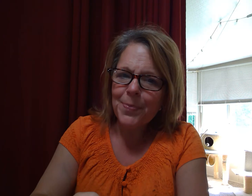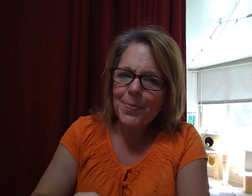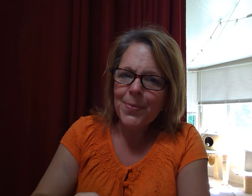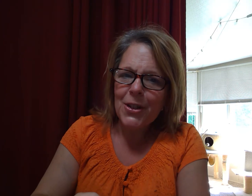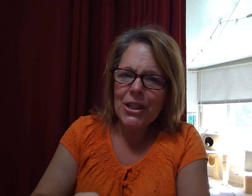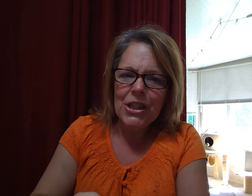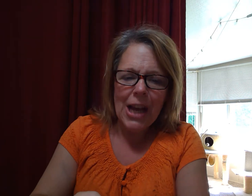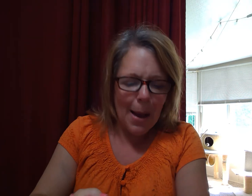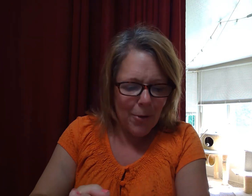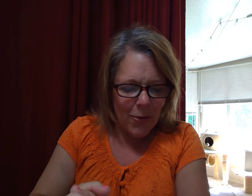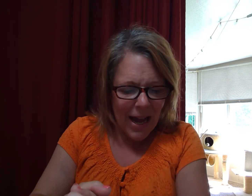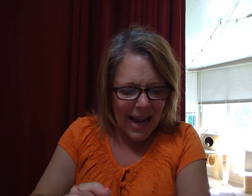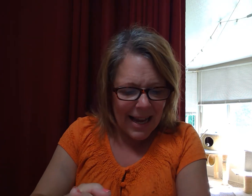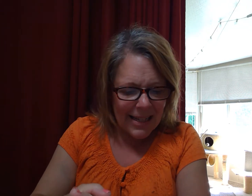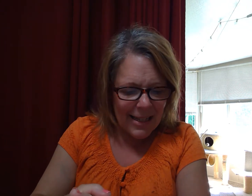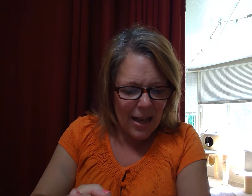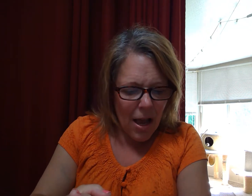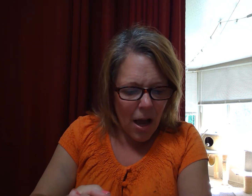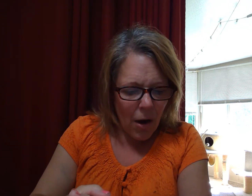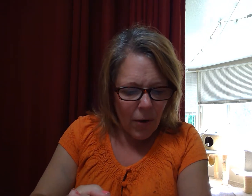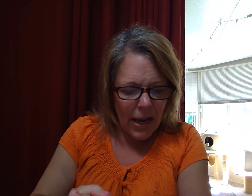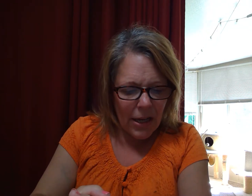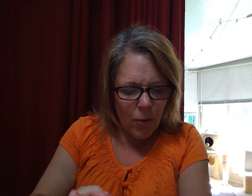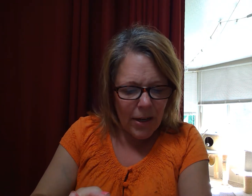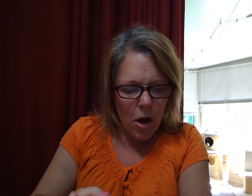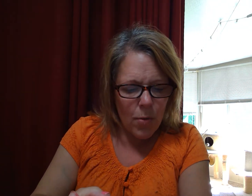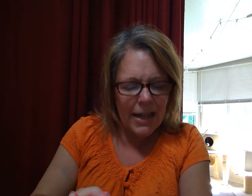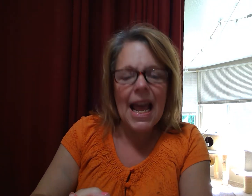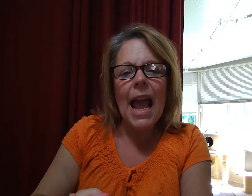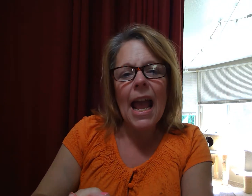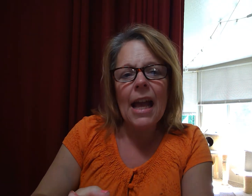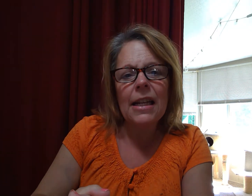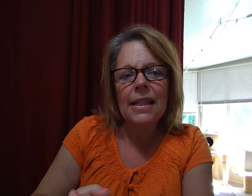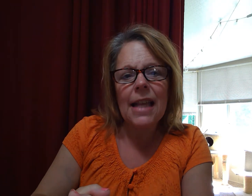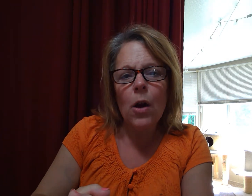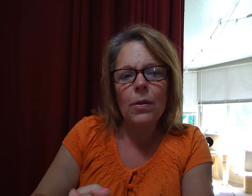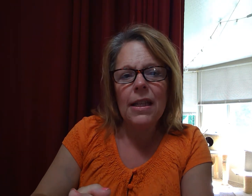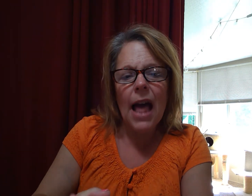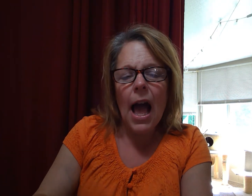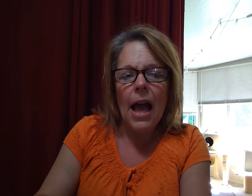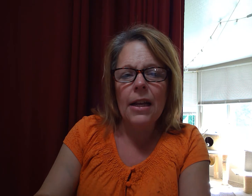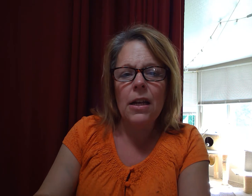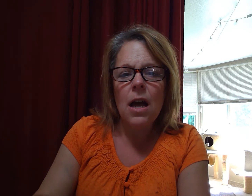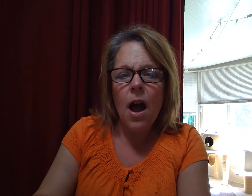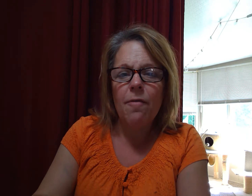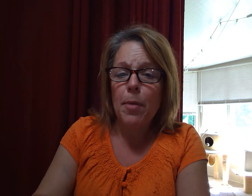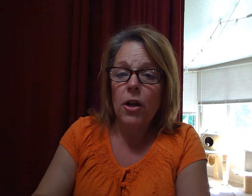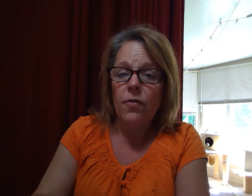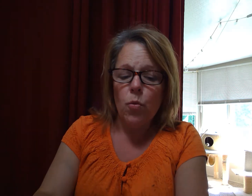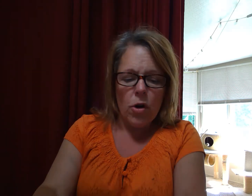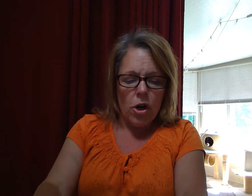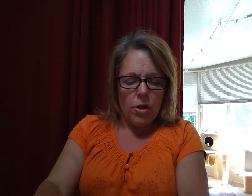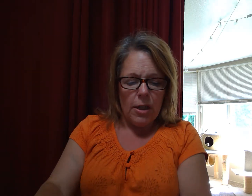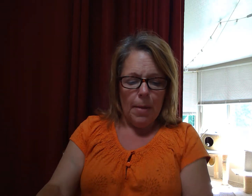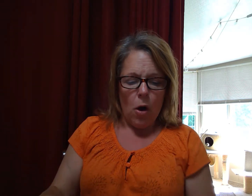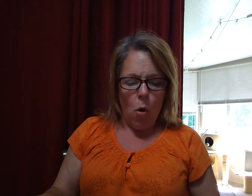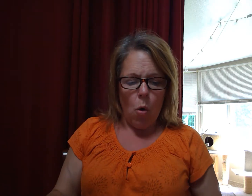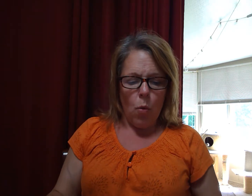Good job, you guys. All right, here we go. We're going to add a sound to the end of part of a word to make a whole